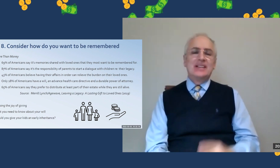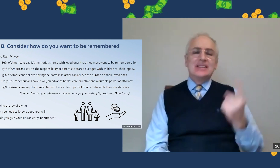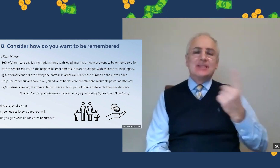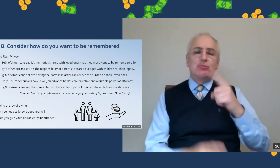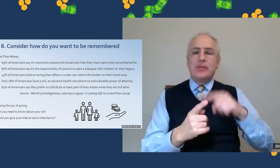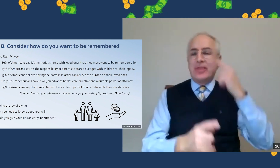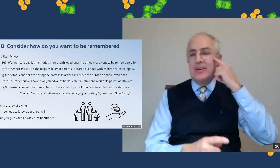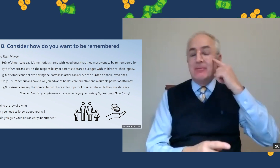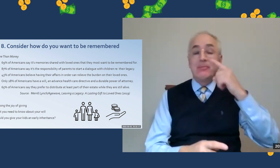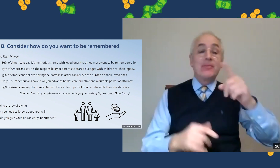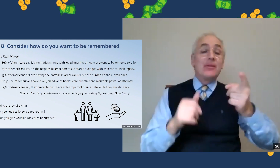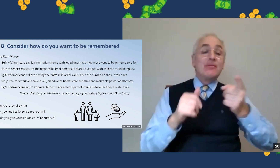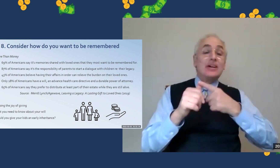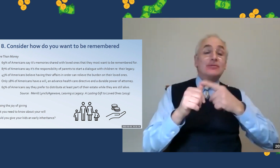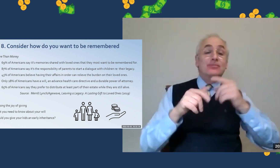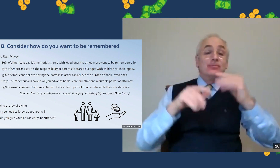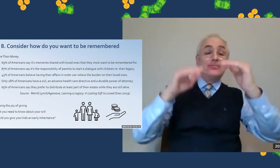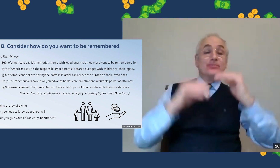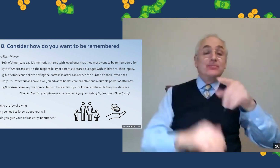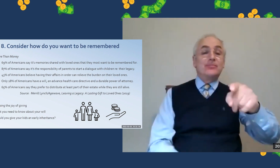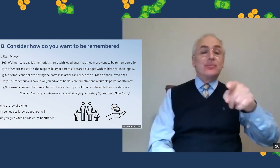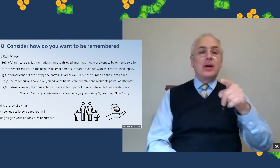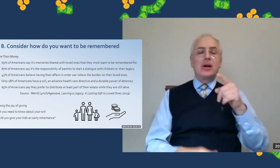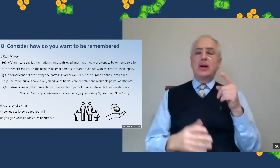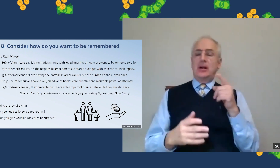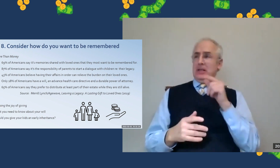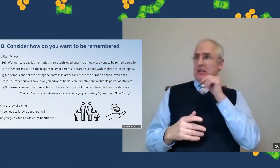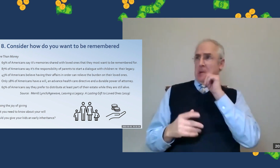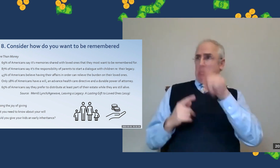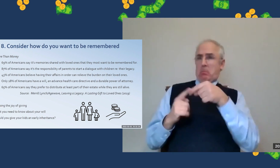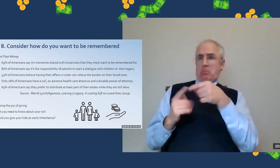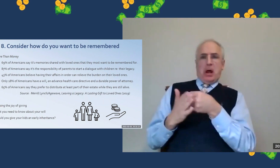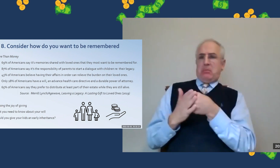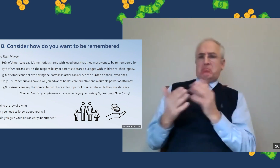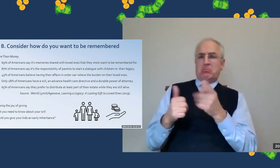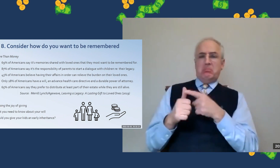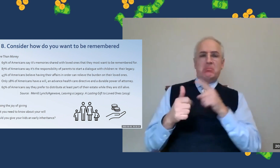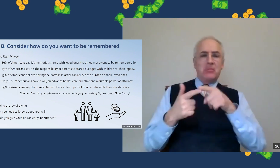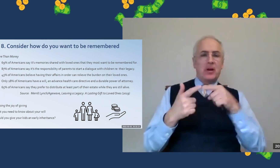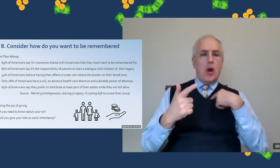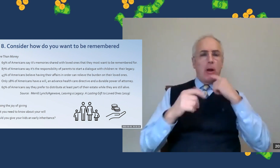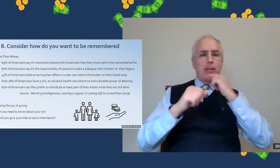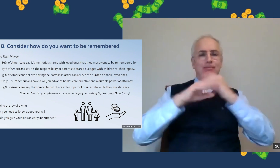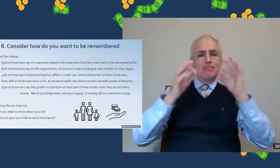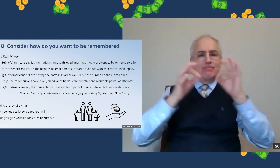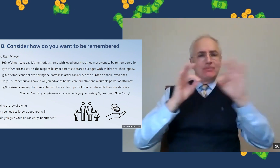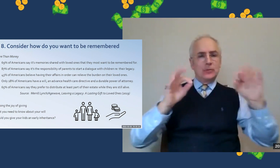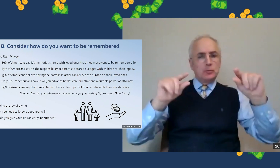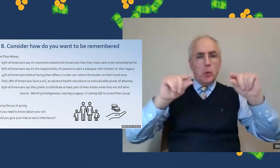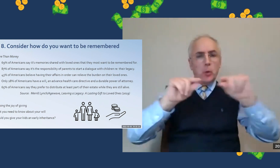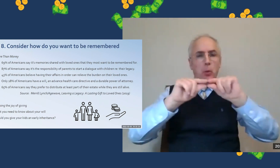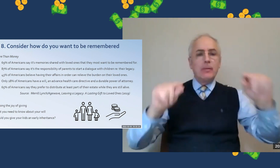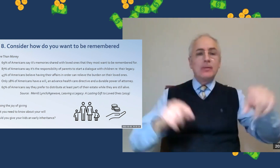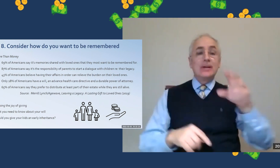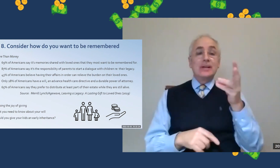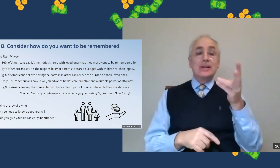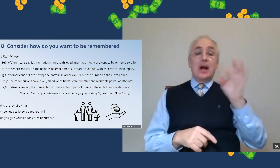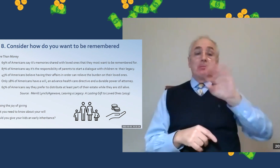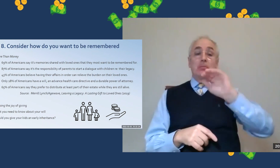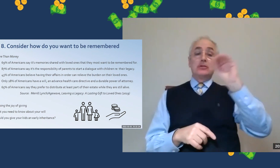What am I going to leave behind? And that's a good question to think about. You know, it's not all about money. I know the font might